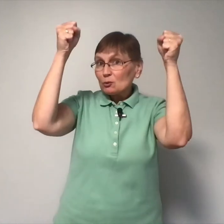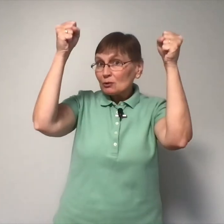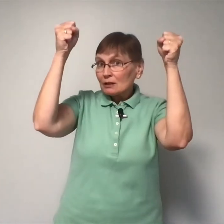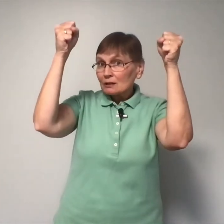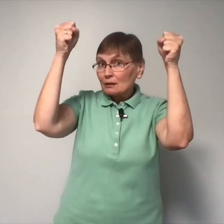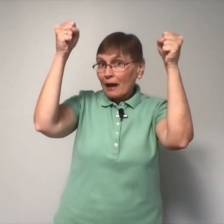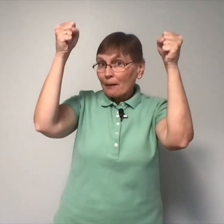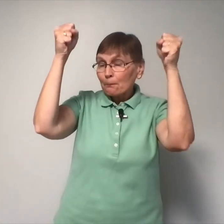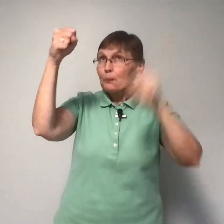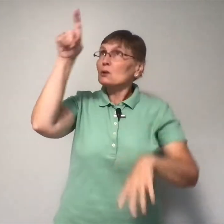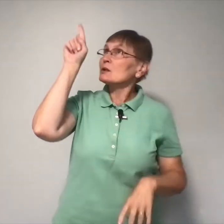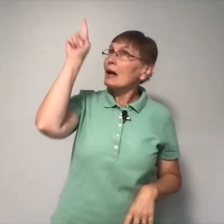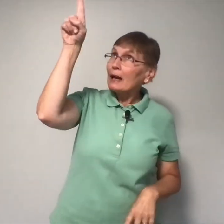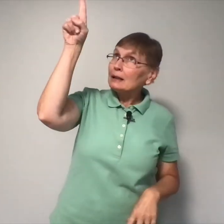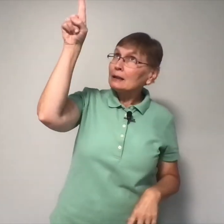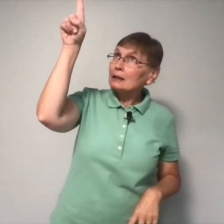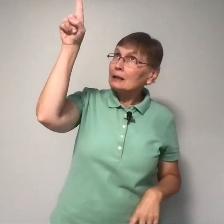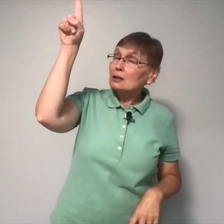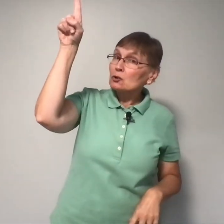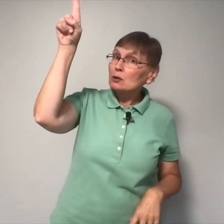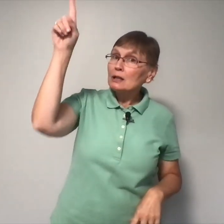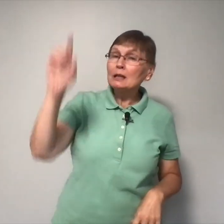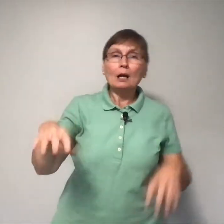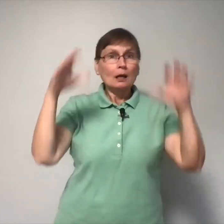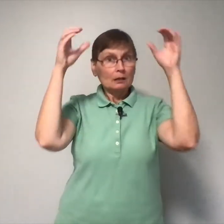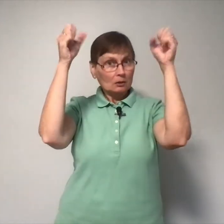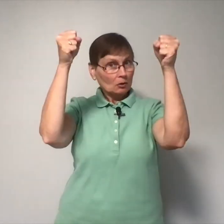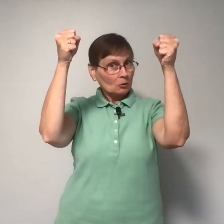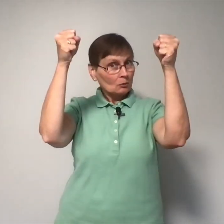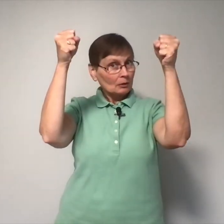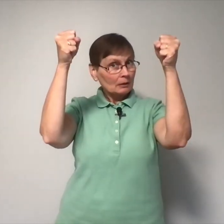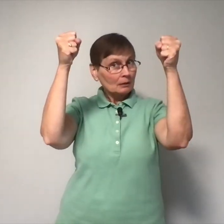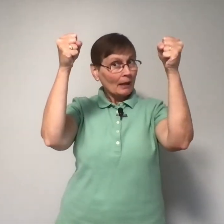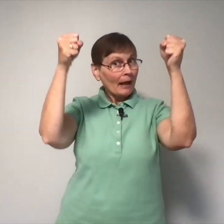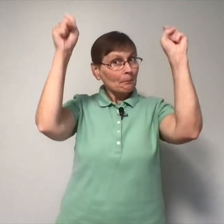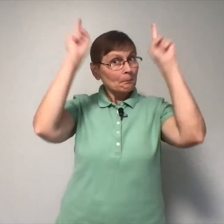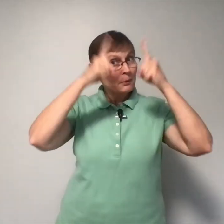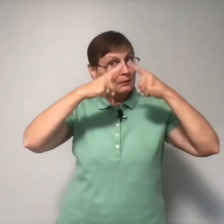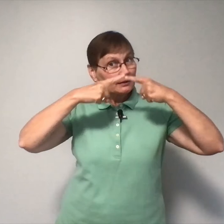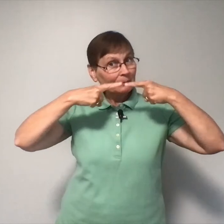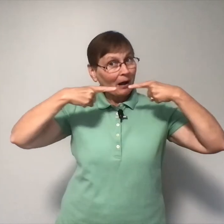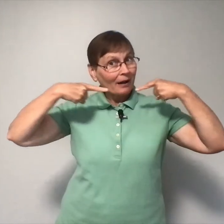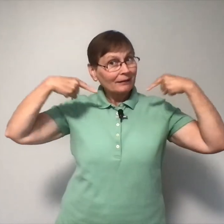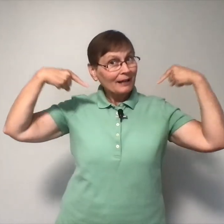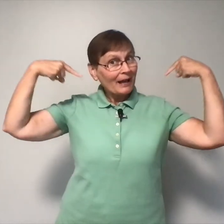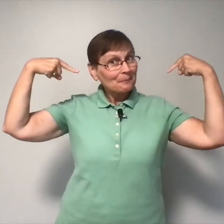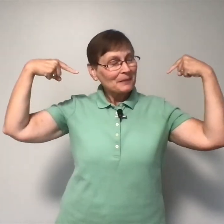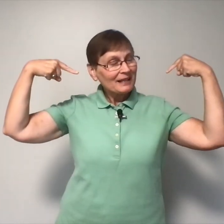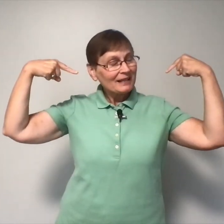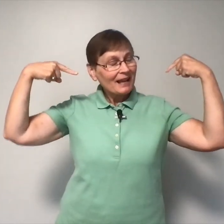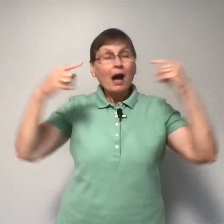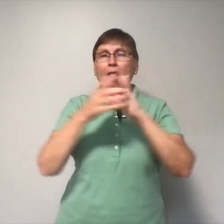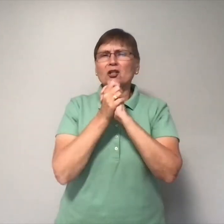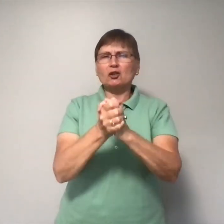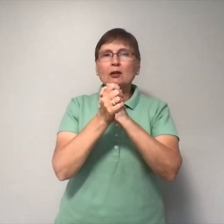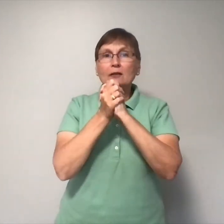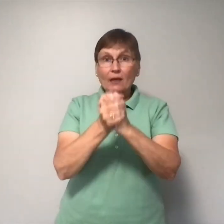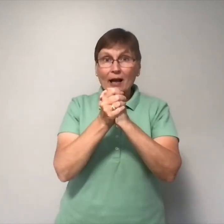little apples hanging in a tree. Two little apples smiled at me. I shook that